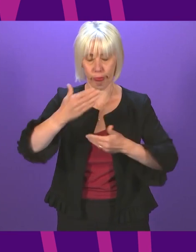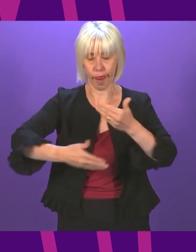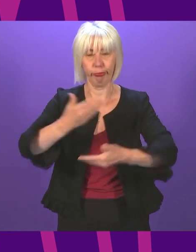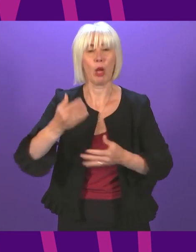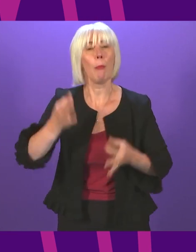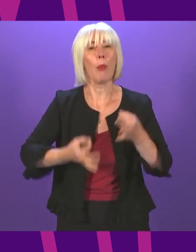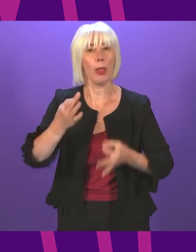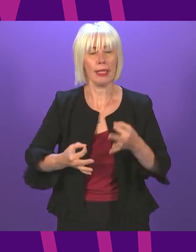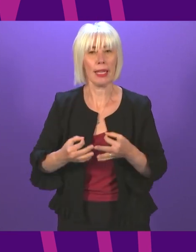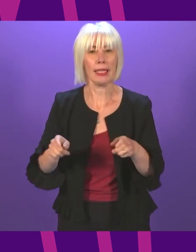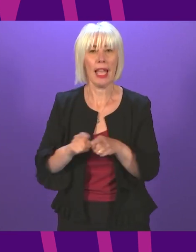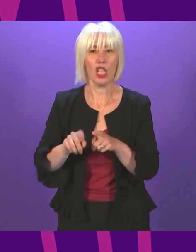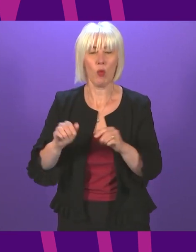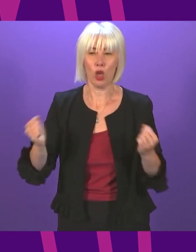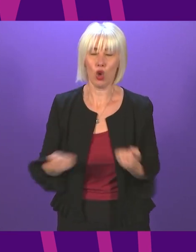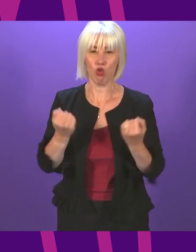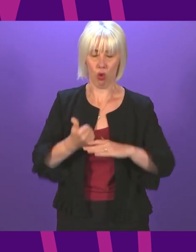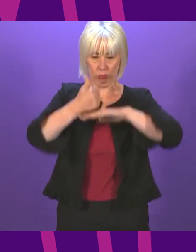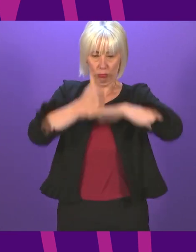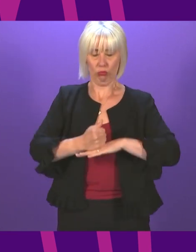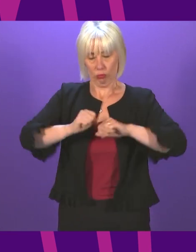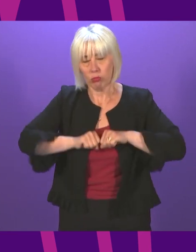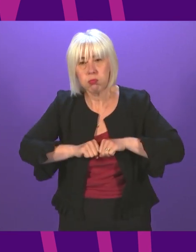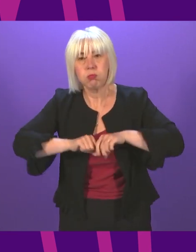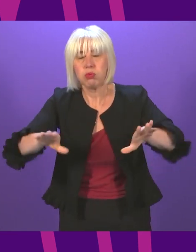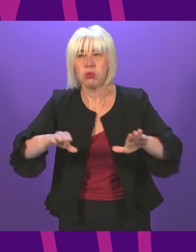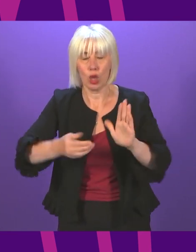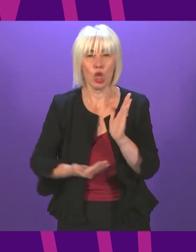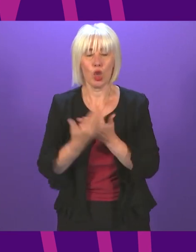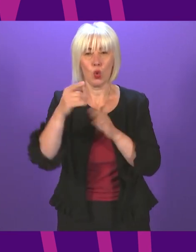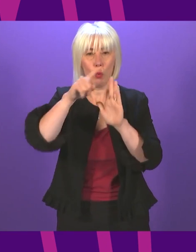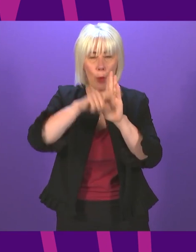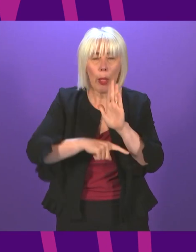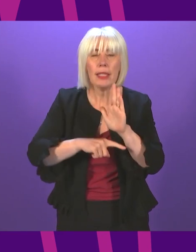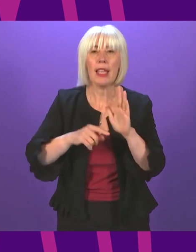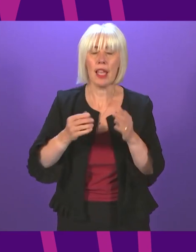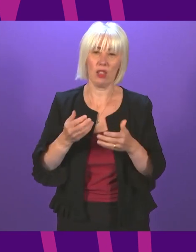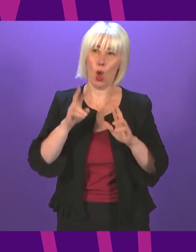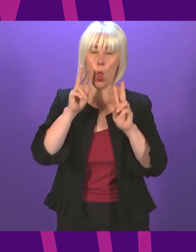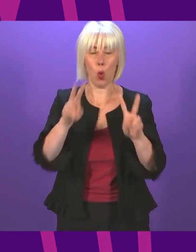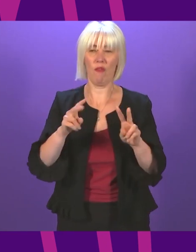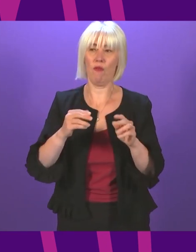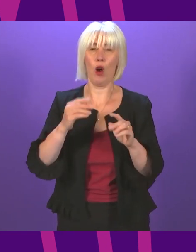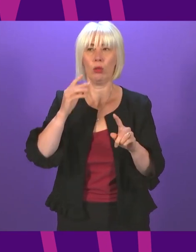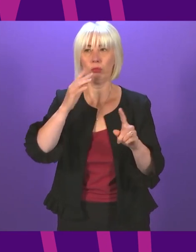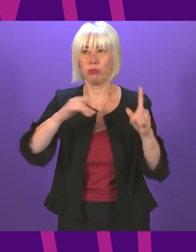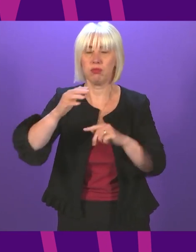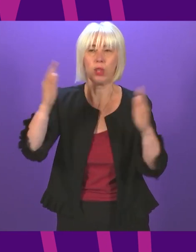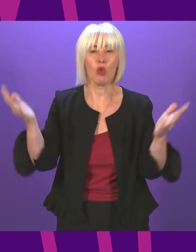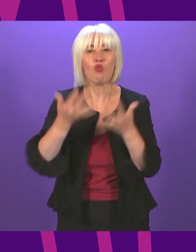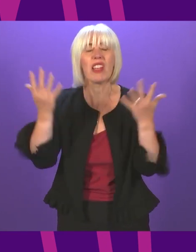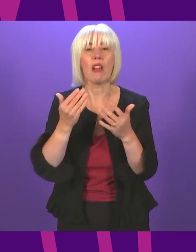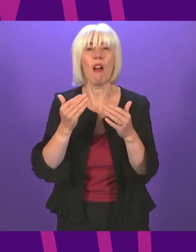strong platform needed to deliver the transformative policies that will build a greener, fairer country and make